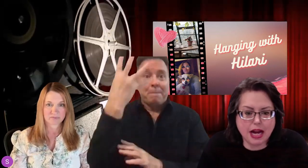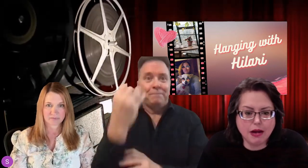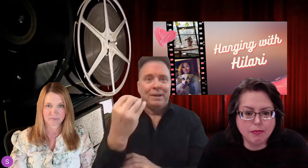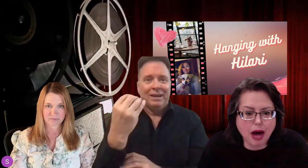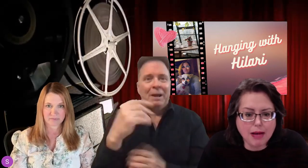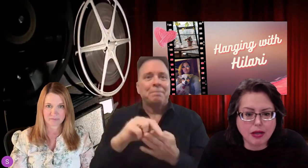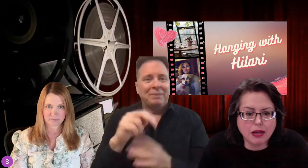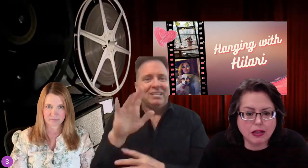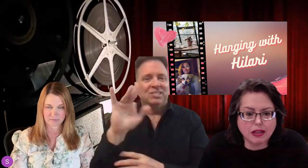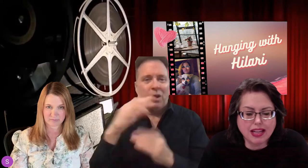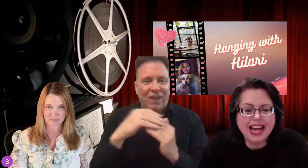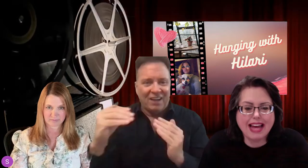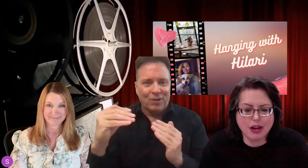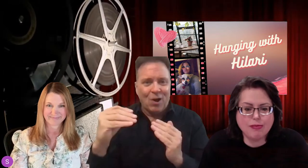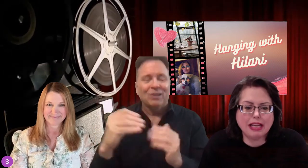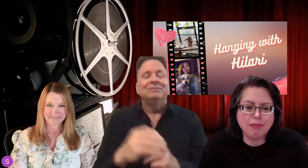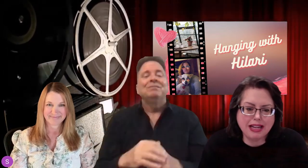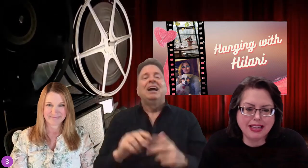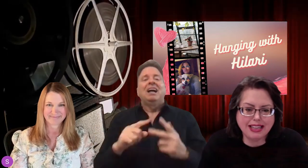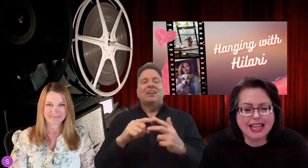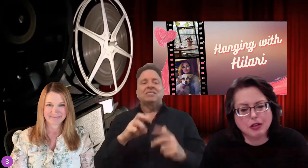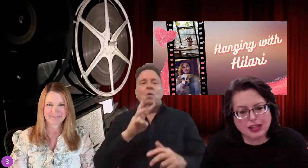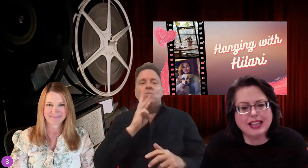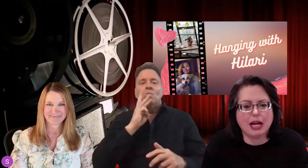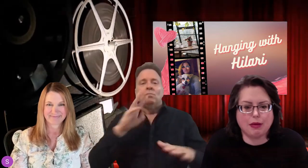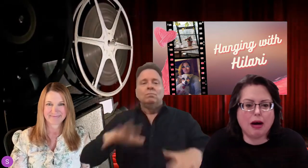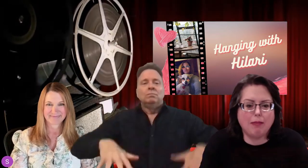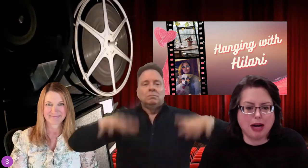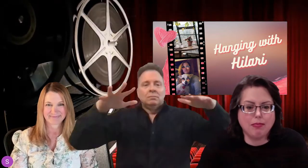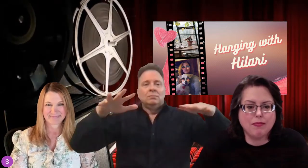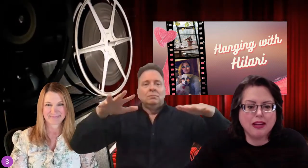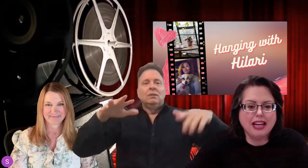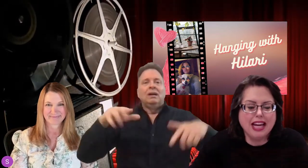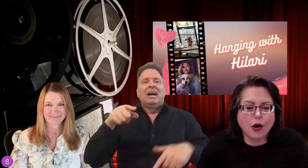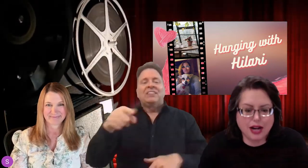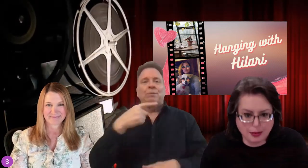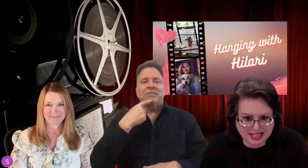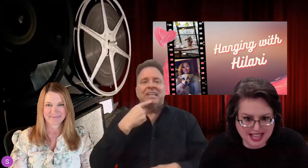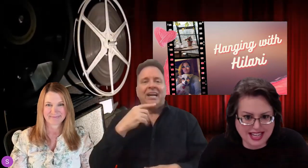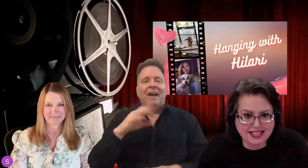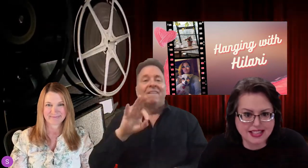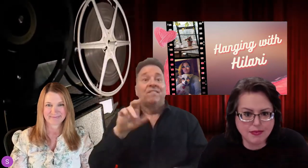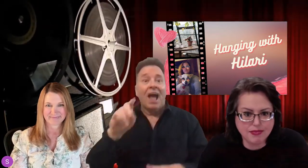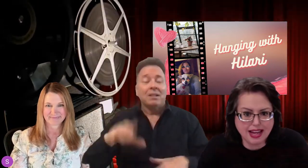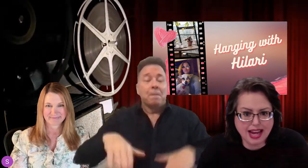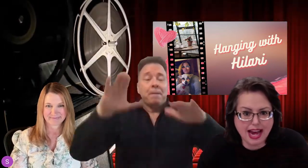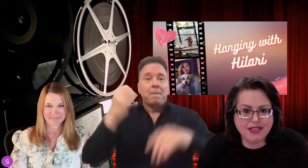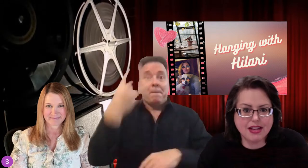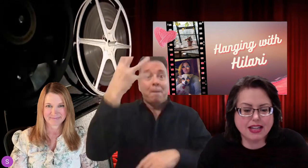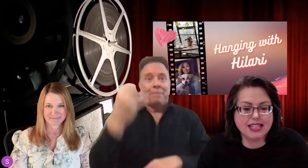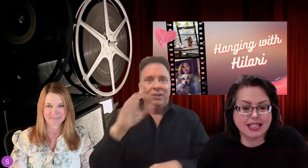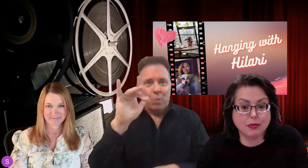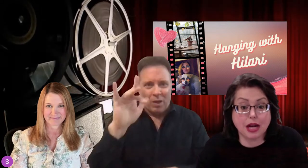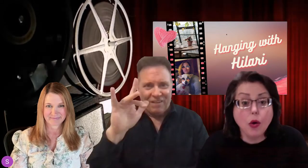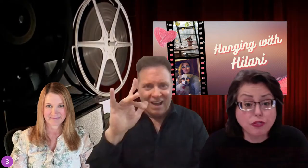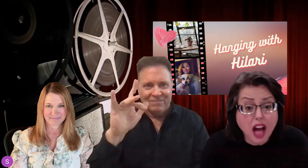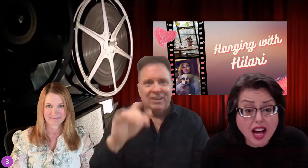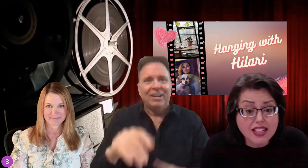say, Bible. And, then it would be like, bing! And, a green light would pop up. Or, and I would say this. And, the contestant would say, oh, flood!